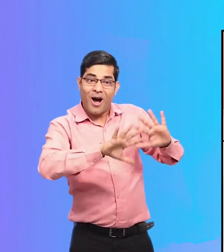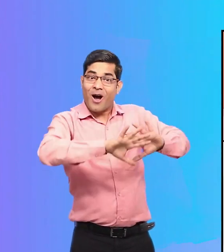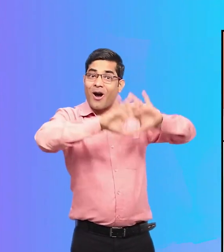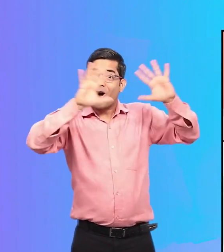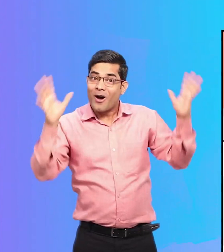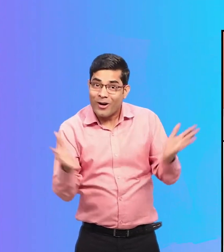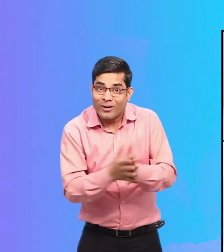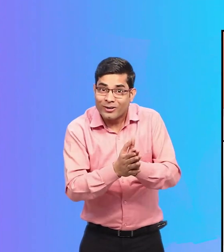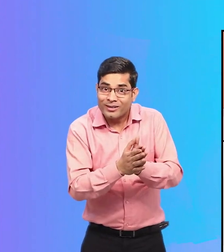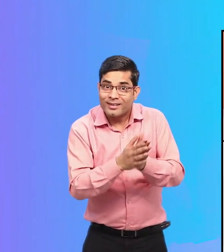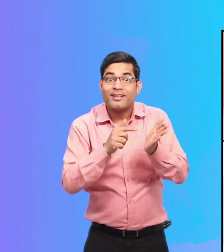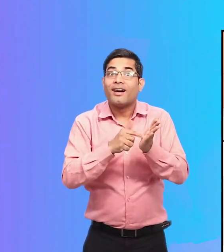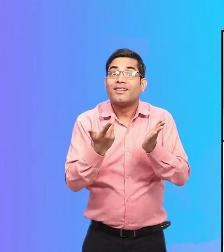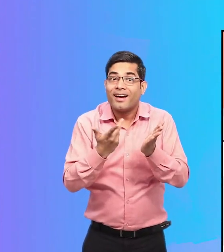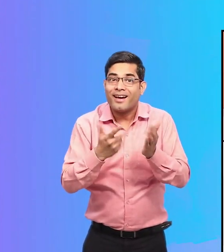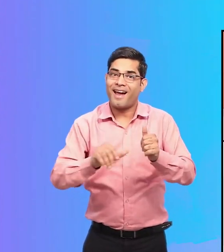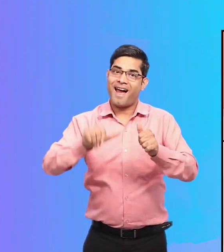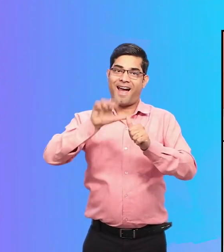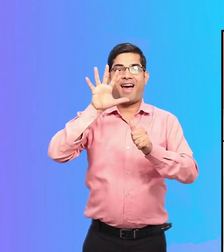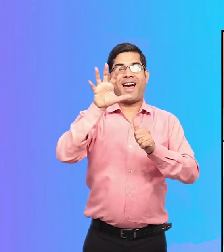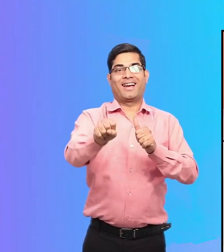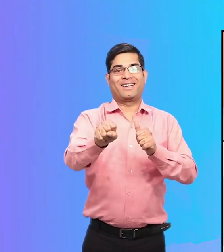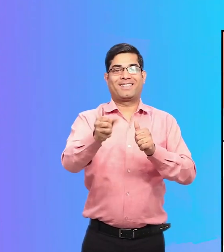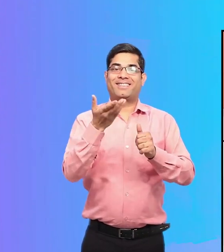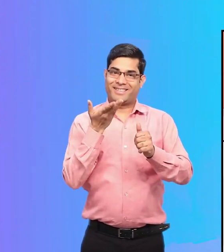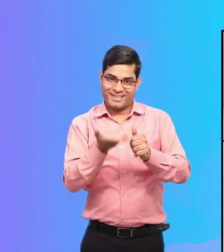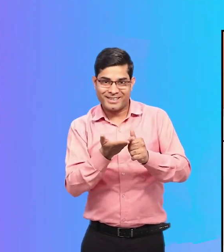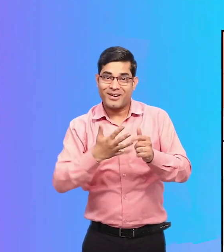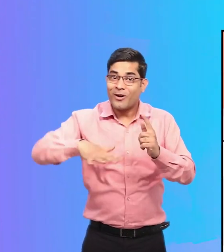Features like these make our surroundings accessible.